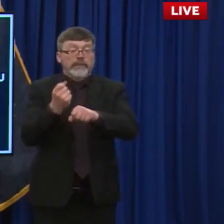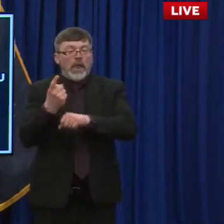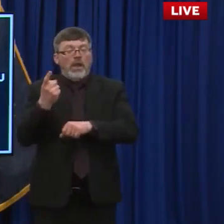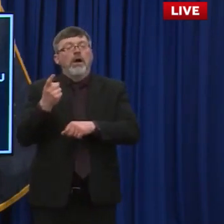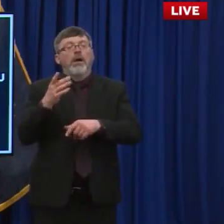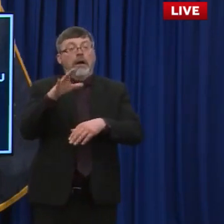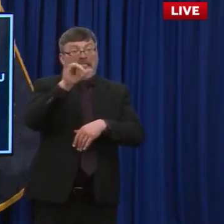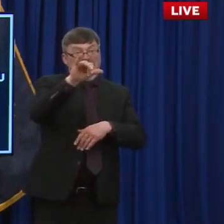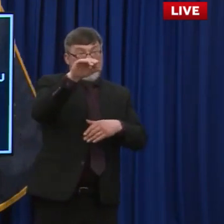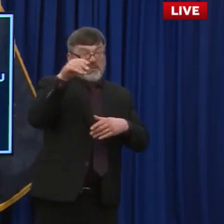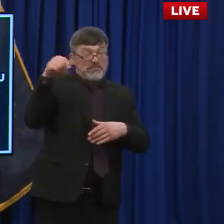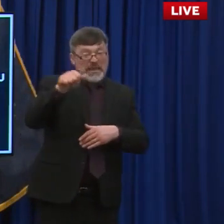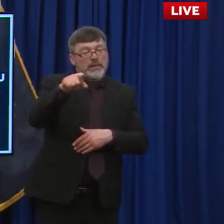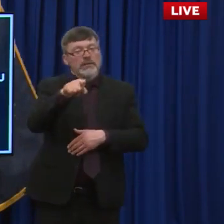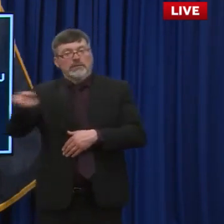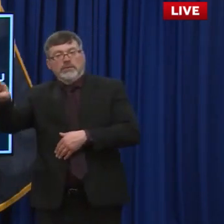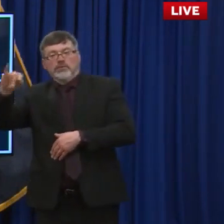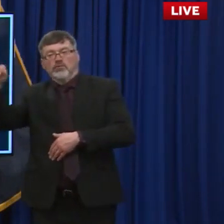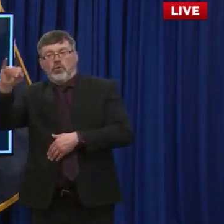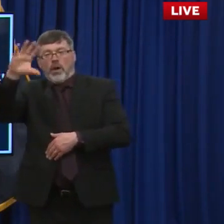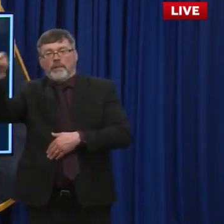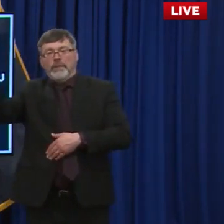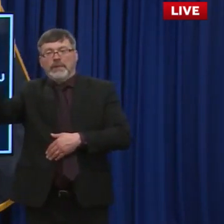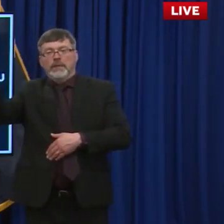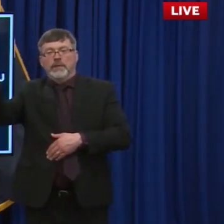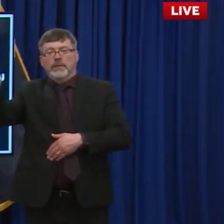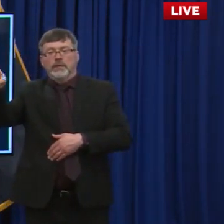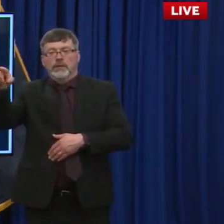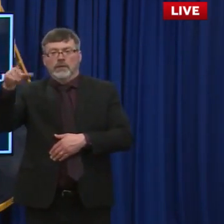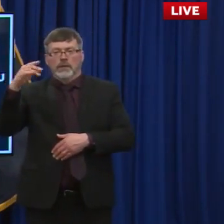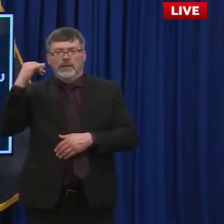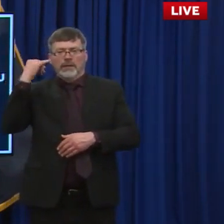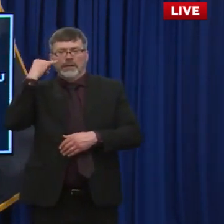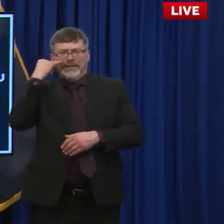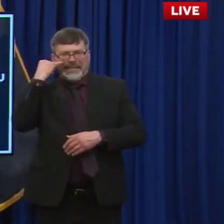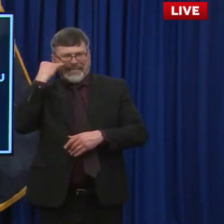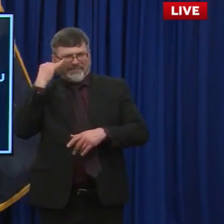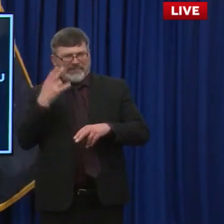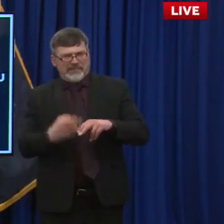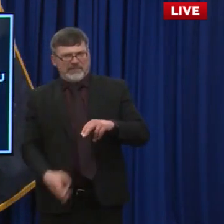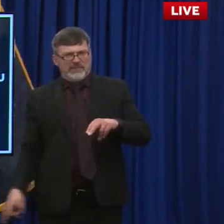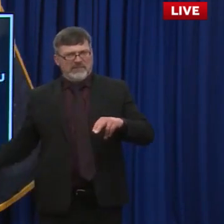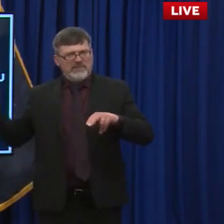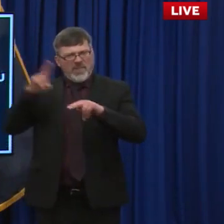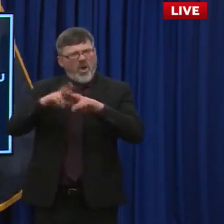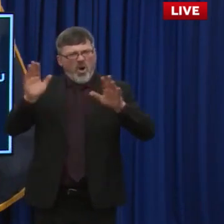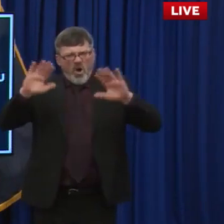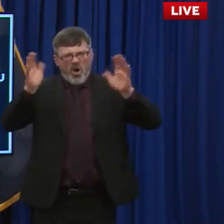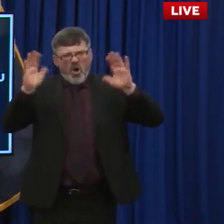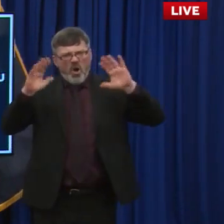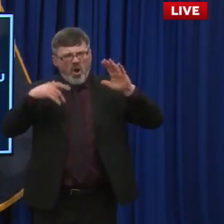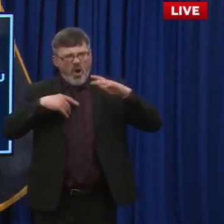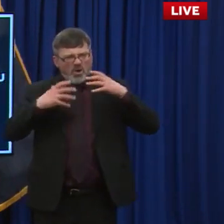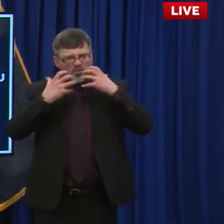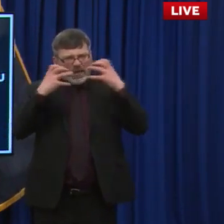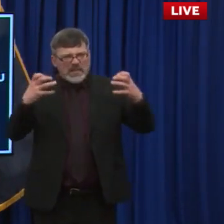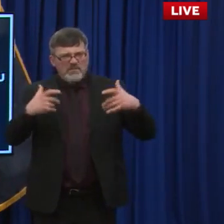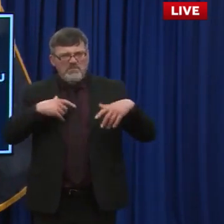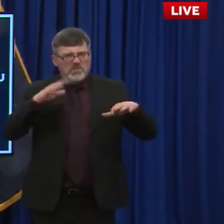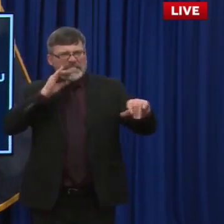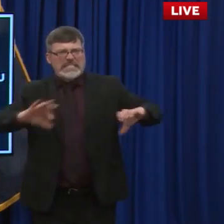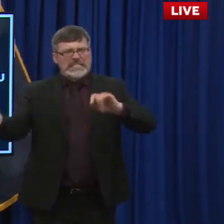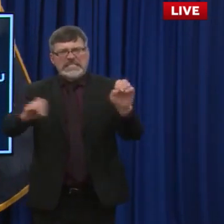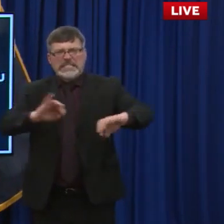and if there was price gouging, of course, we would always protect the citizens, um, interest when it comes to price gouging, whether it's on pharmaceuticals or